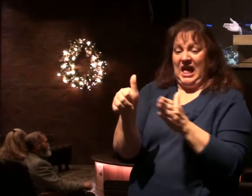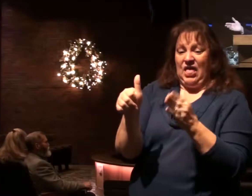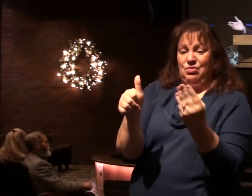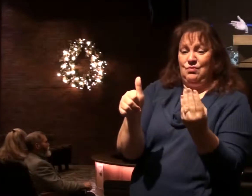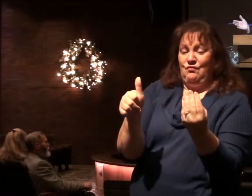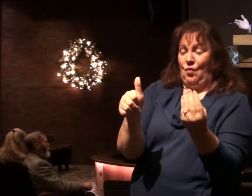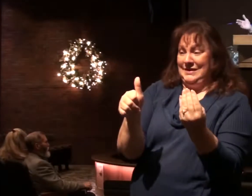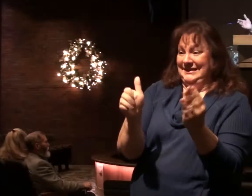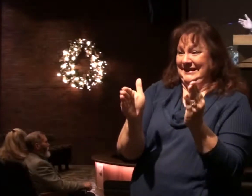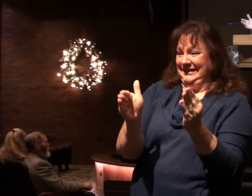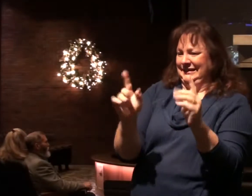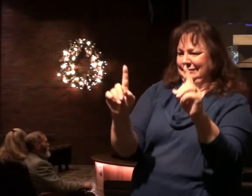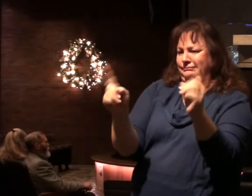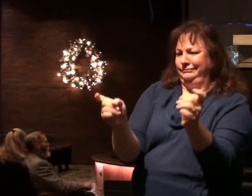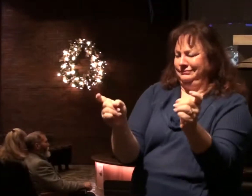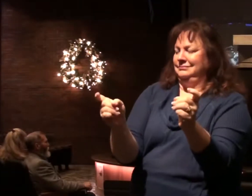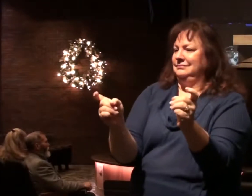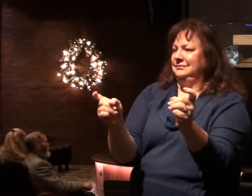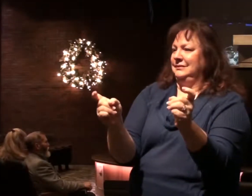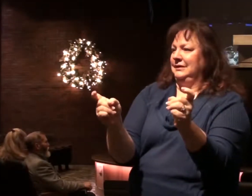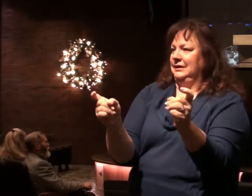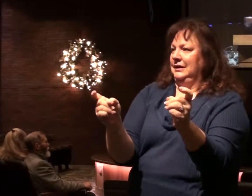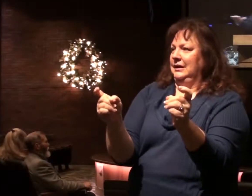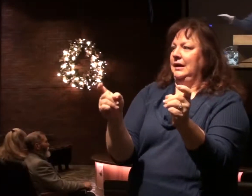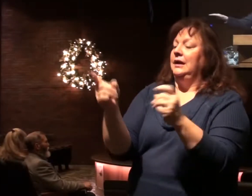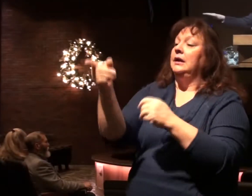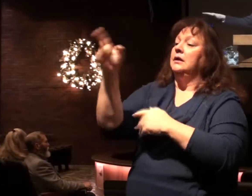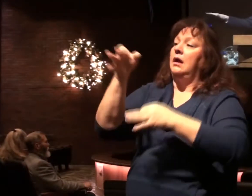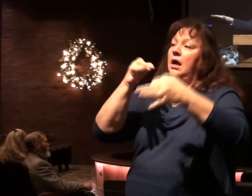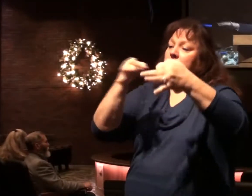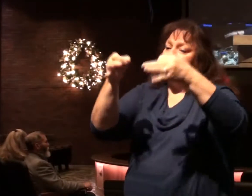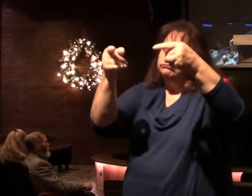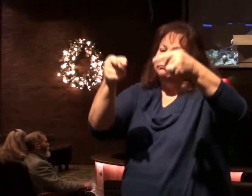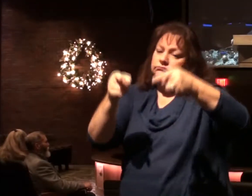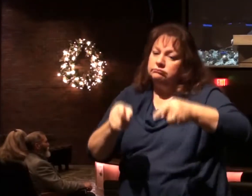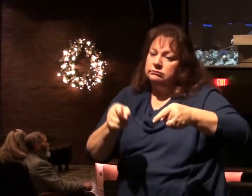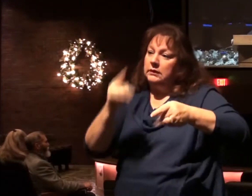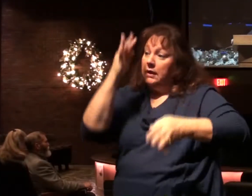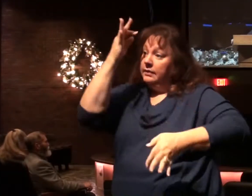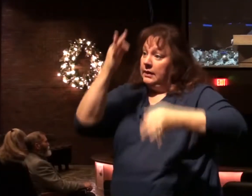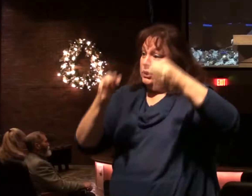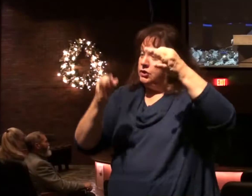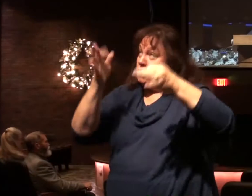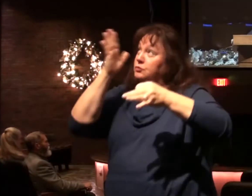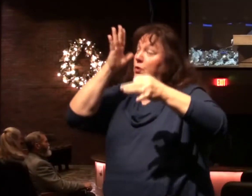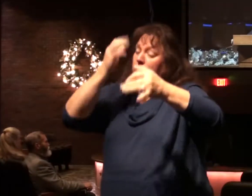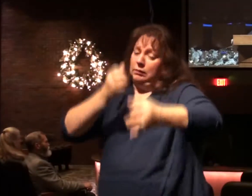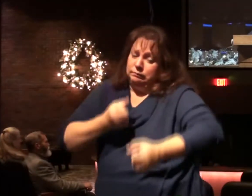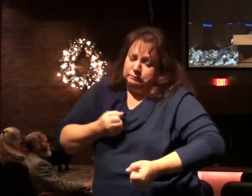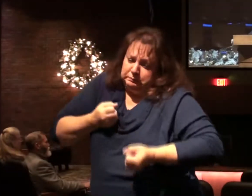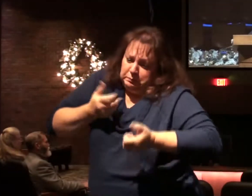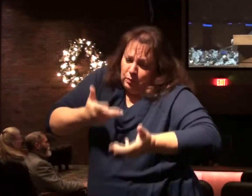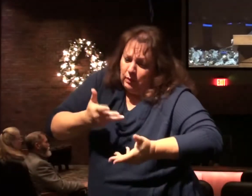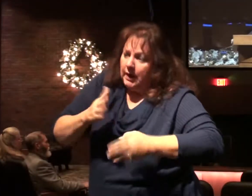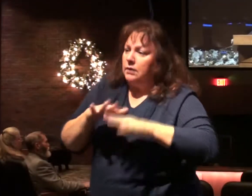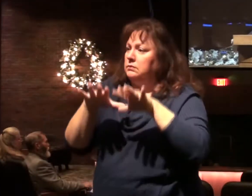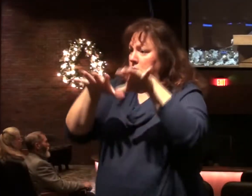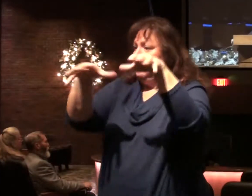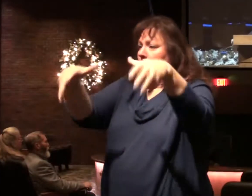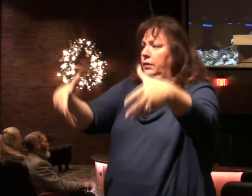14 in the unfolding series of judgments that God is pouring out on the earth.